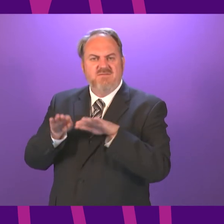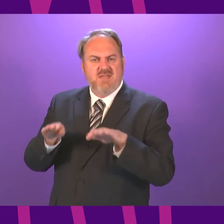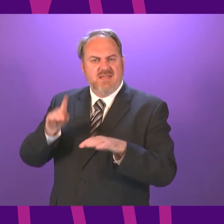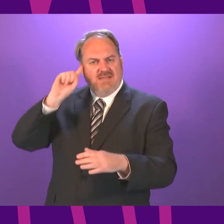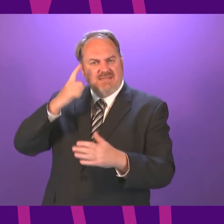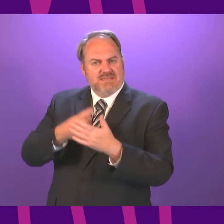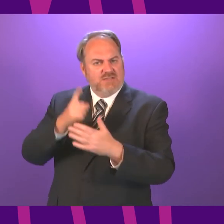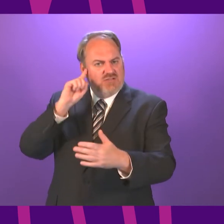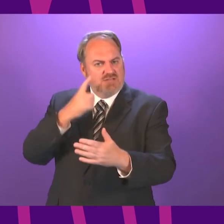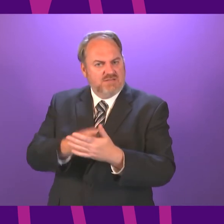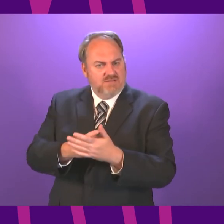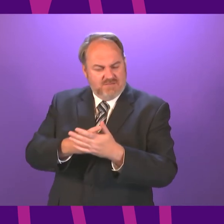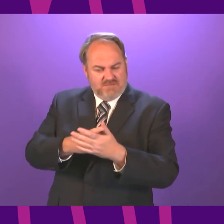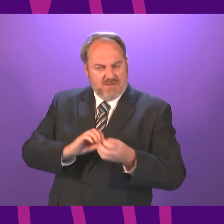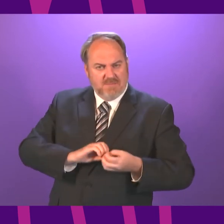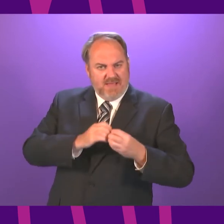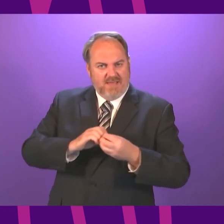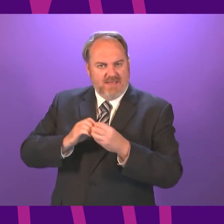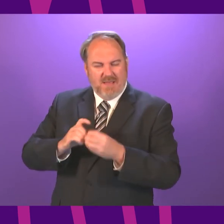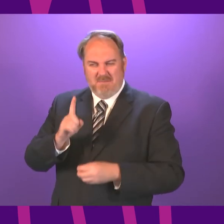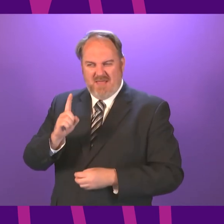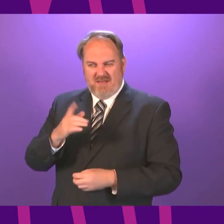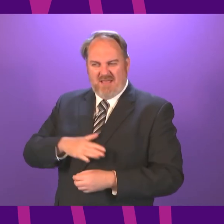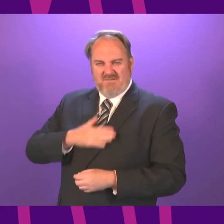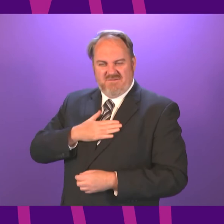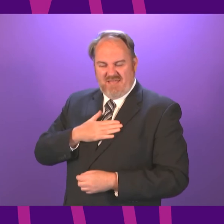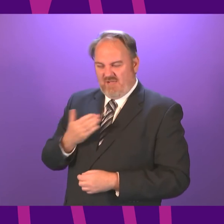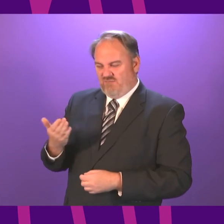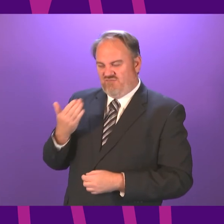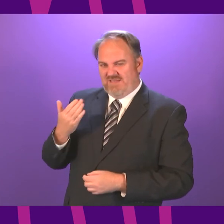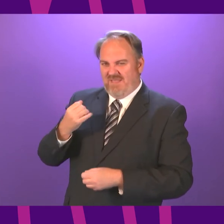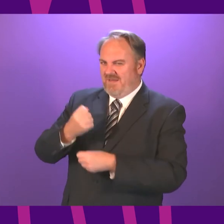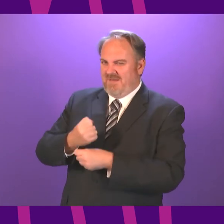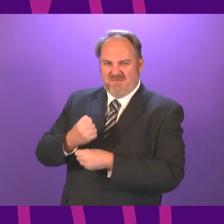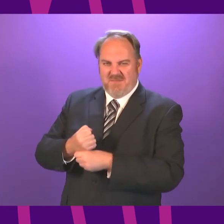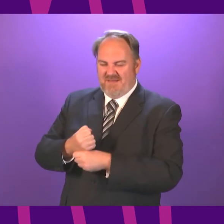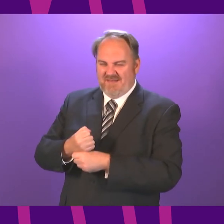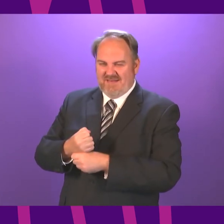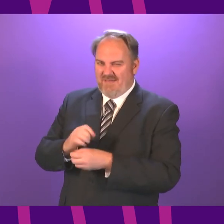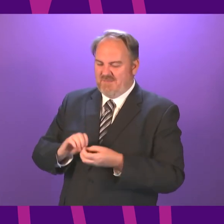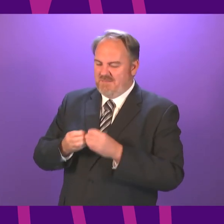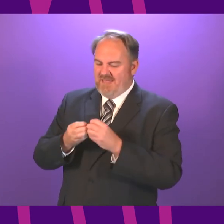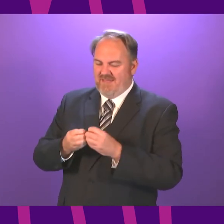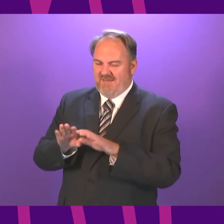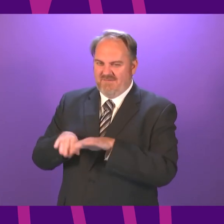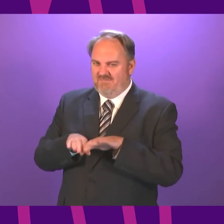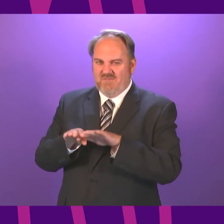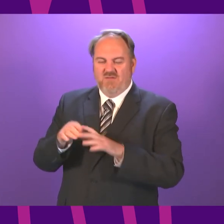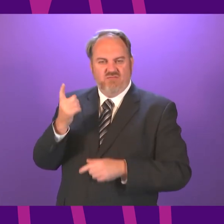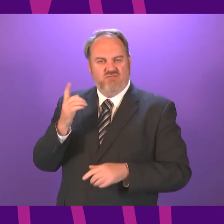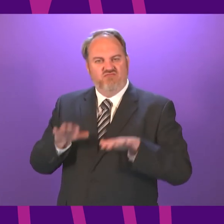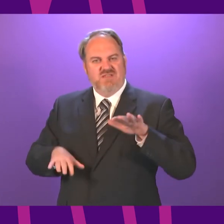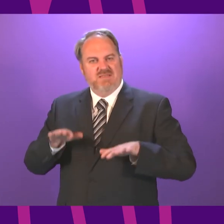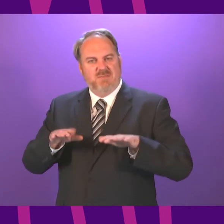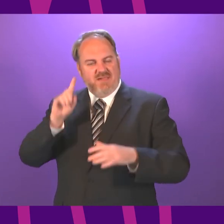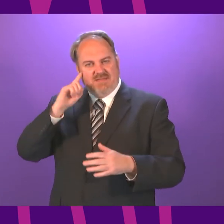that has frayed in recent weeks. I welcome what the government has said about setting a clearer timetable around the vaccine. Can we get a commitment?